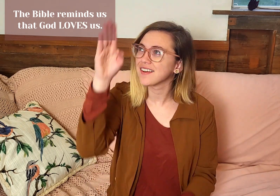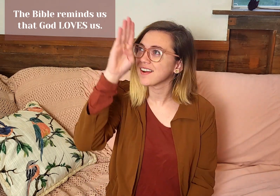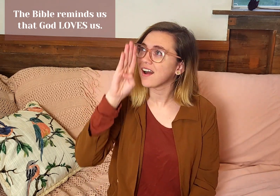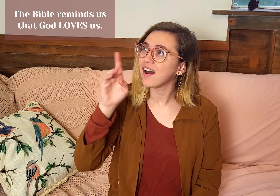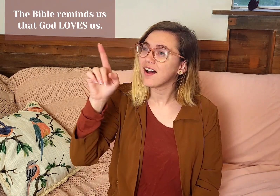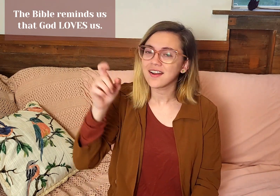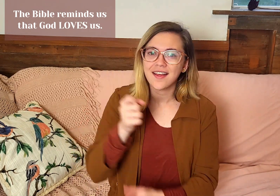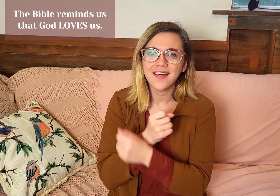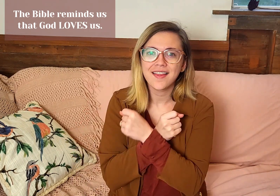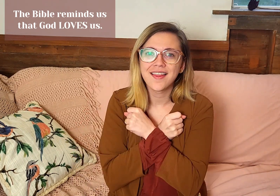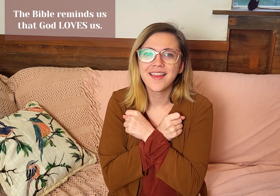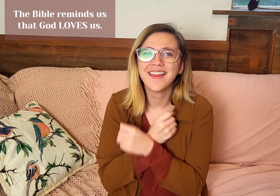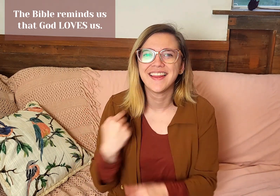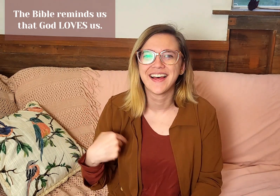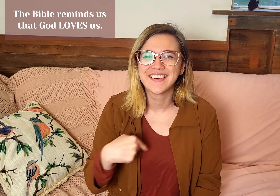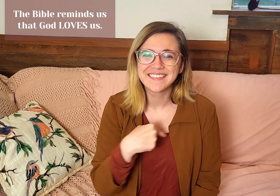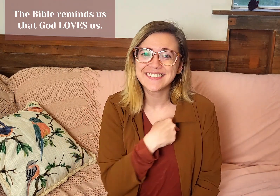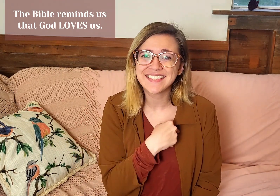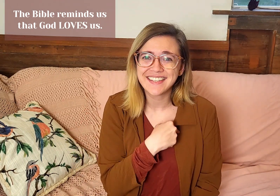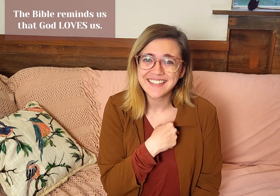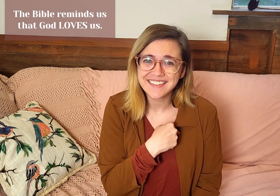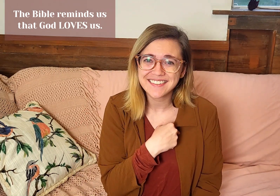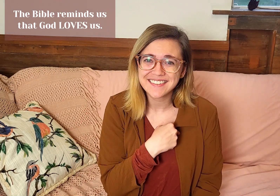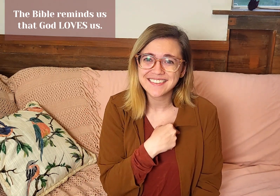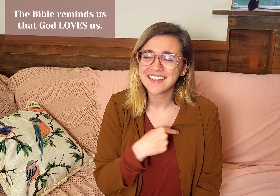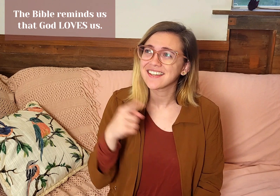us that God loves us.